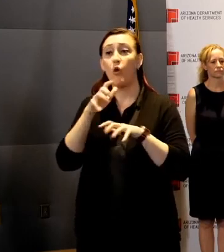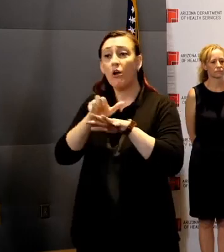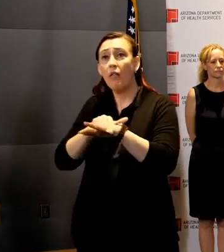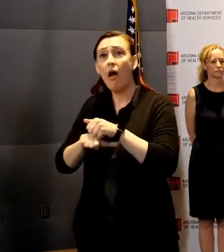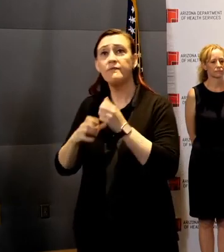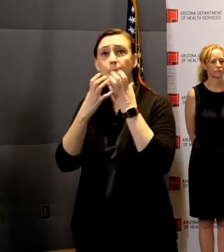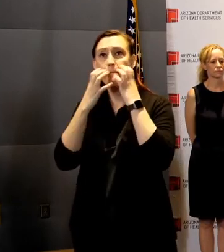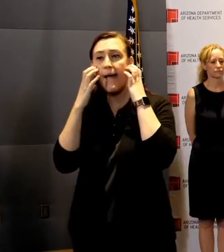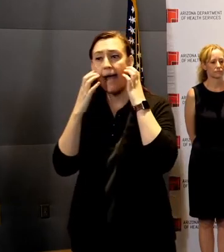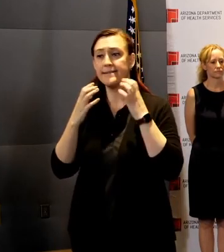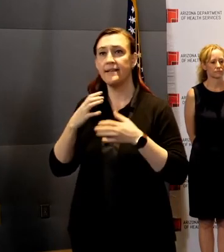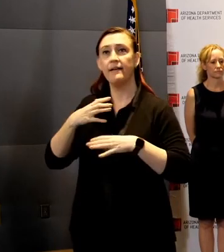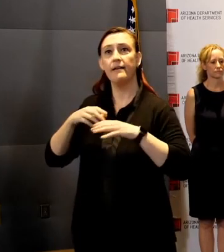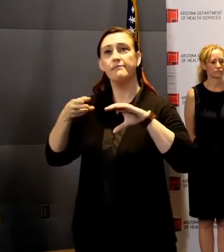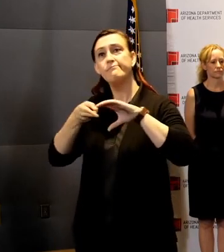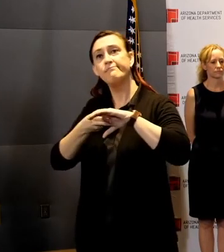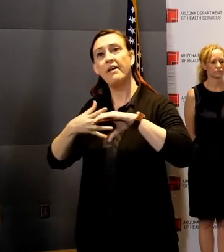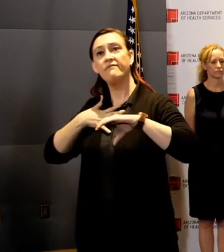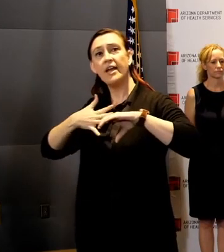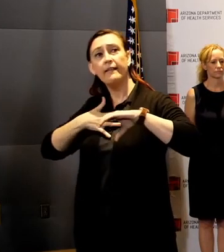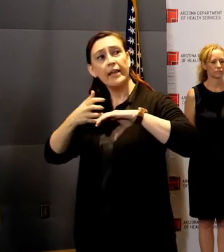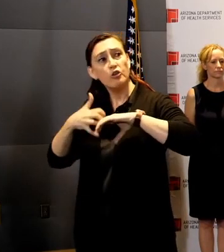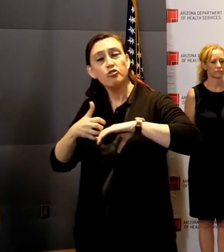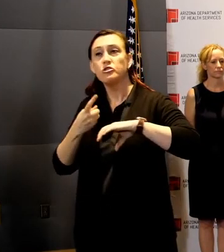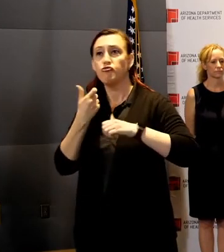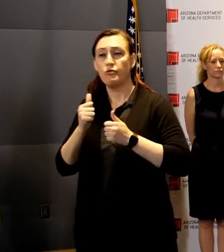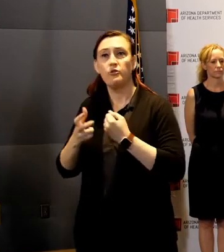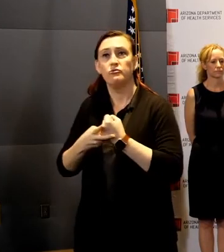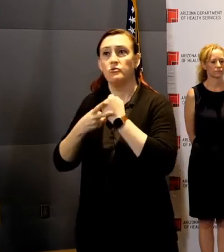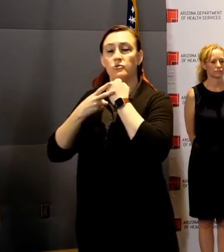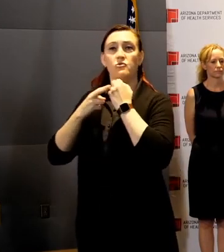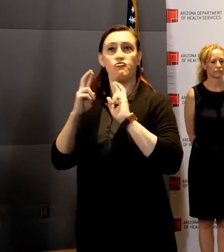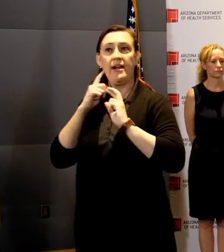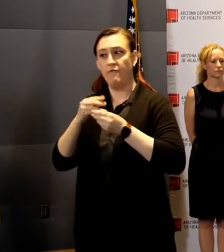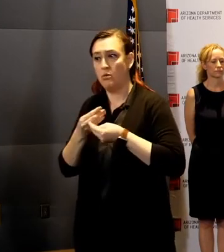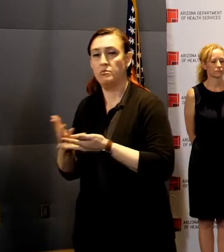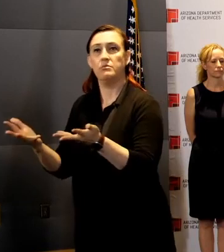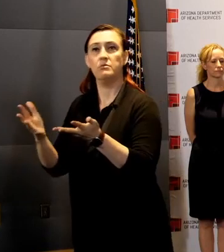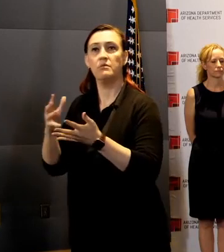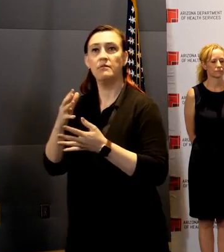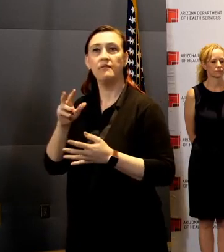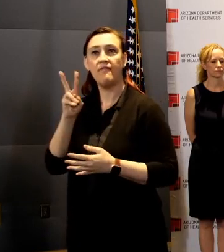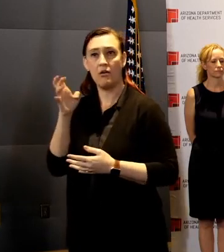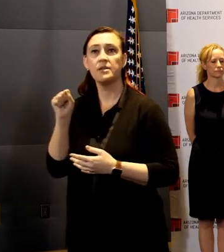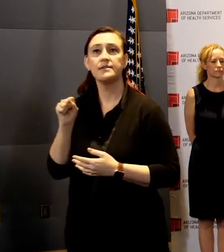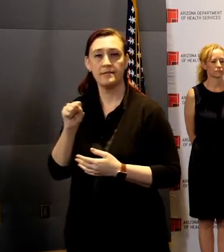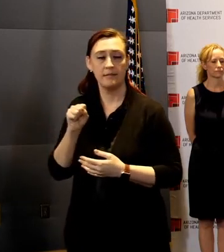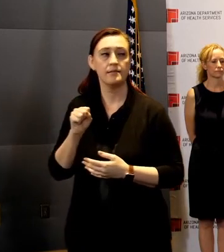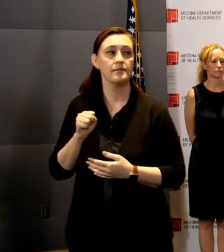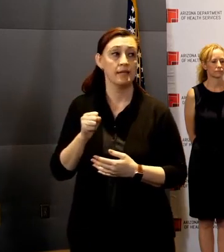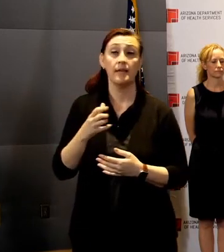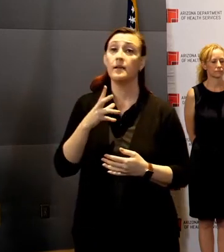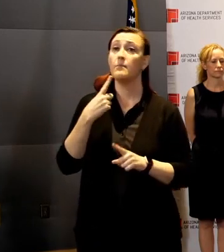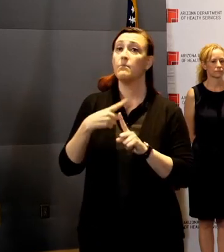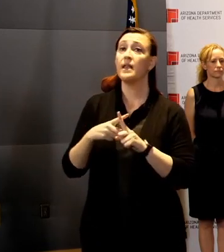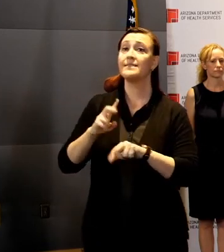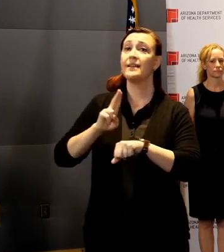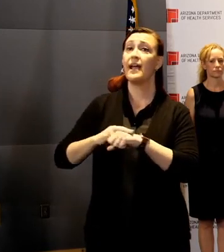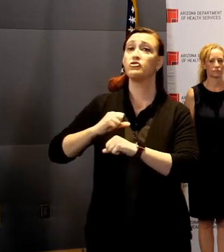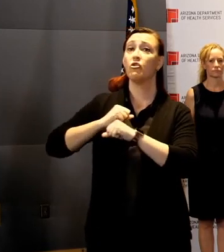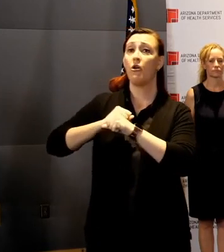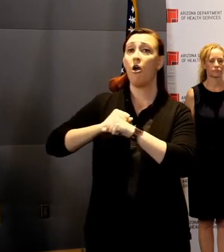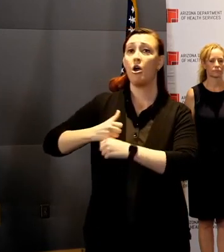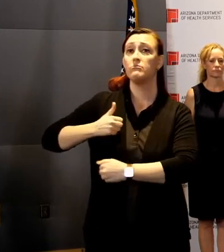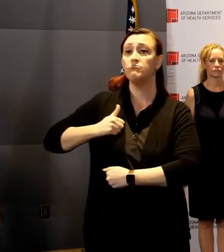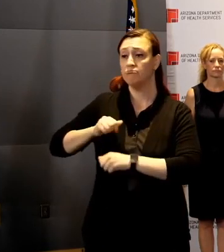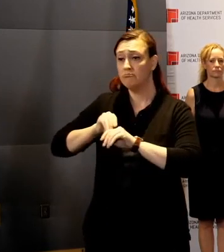increasing capacity in our health care system. And we've activated the Arizona National Guard to provide relief in